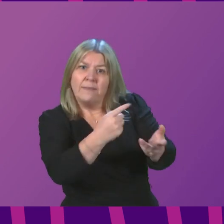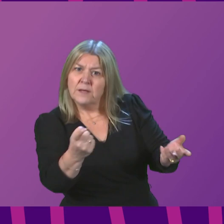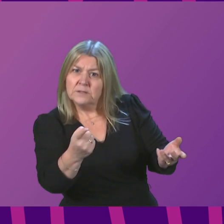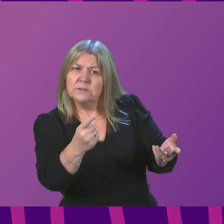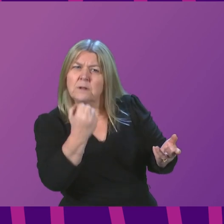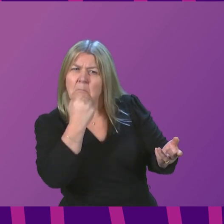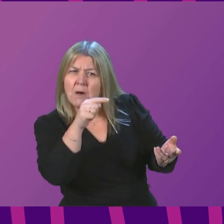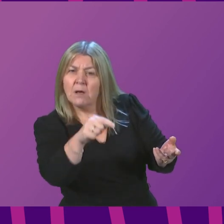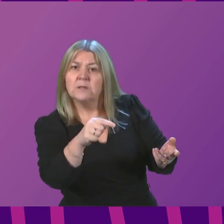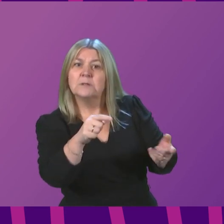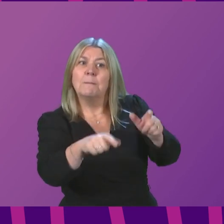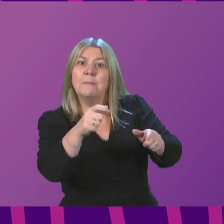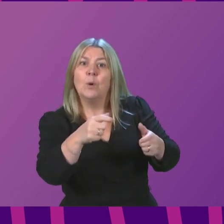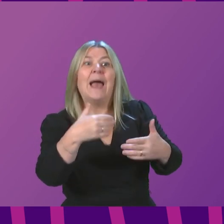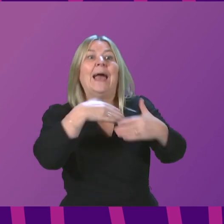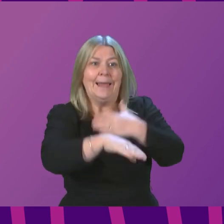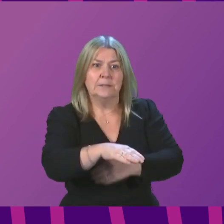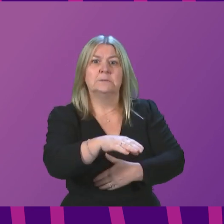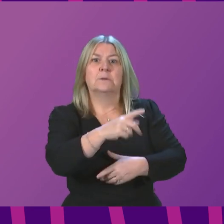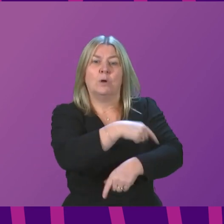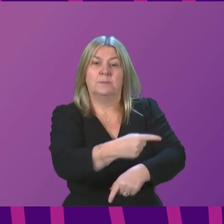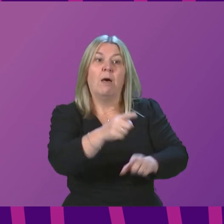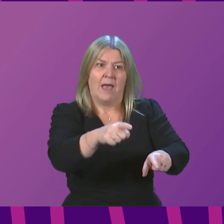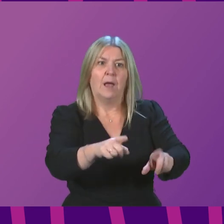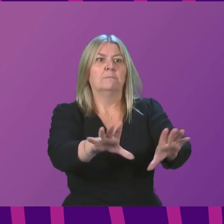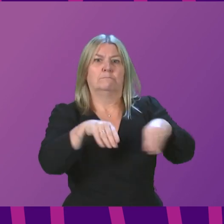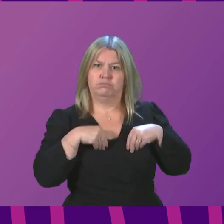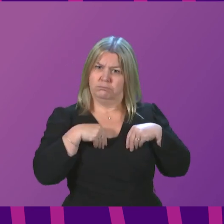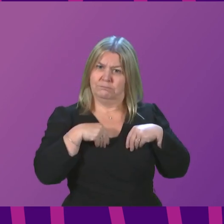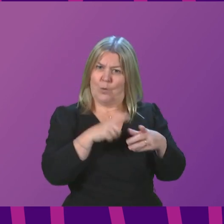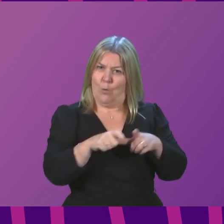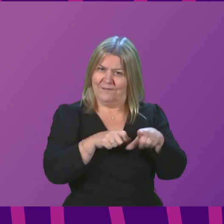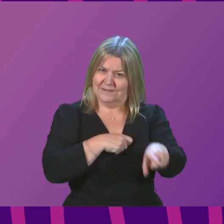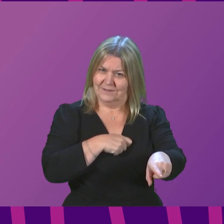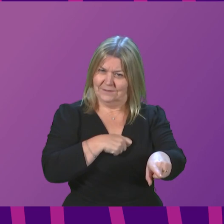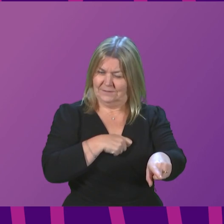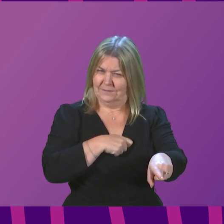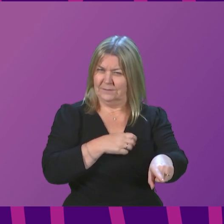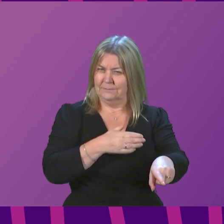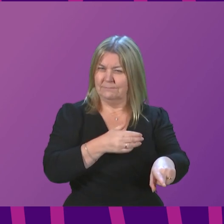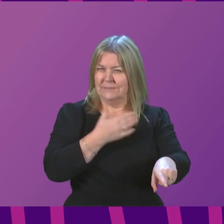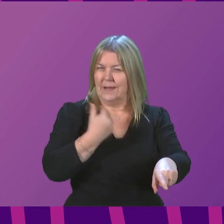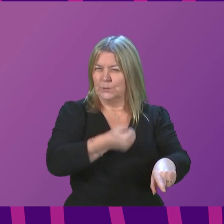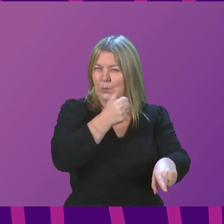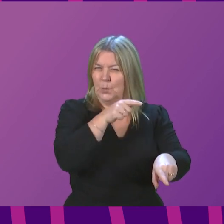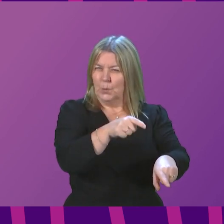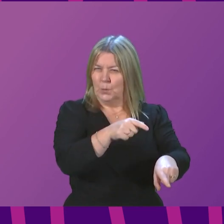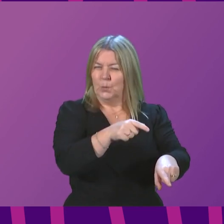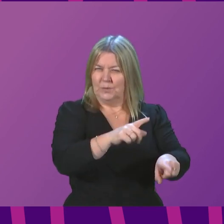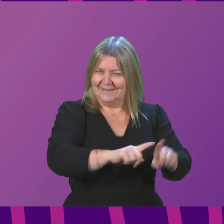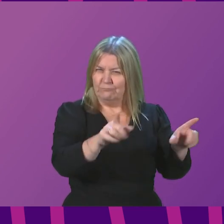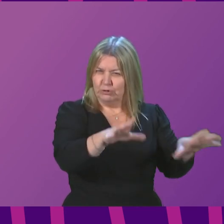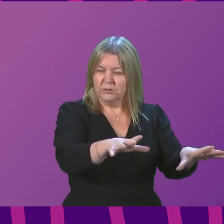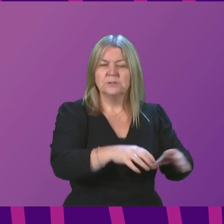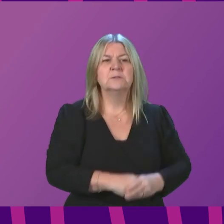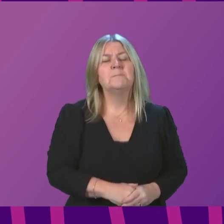would be very helpful in terms of telling us how serious the risk from Omicron is. In the meantime, in